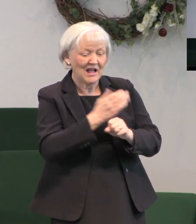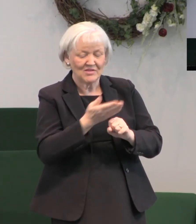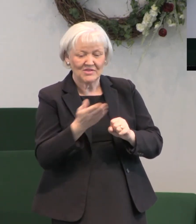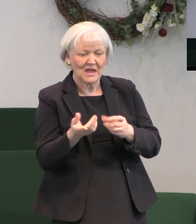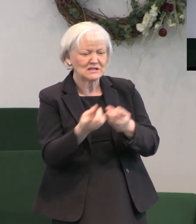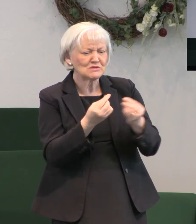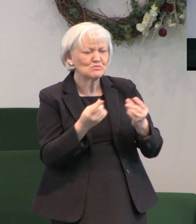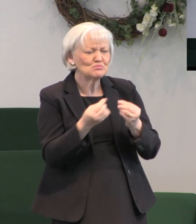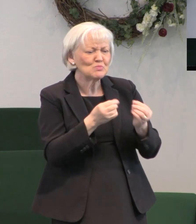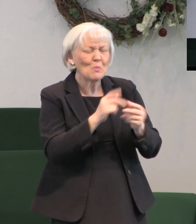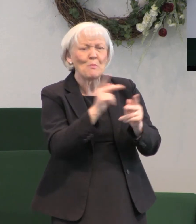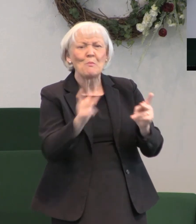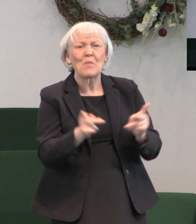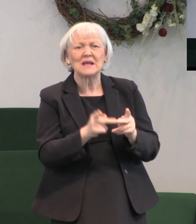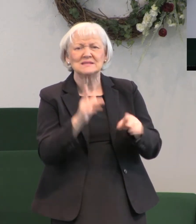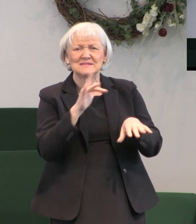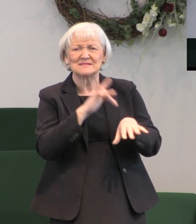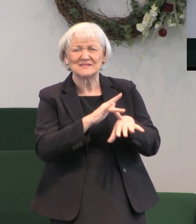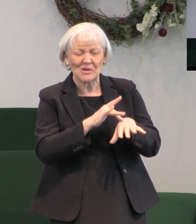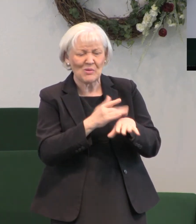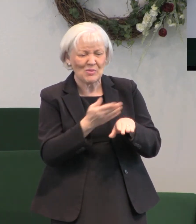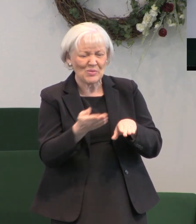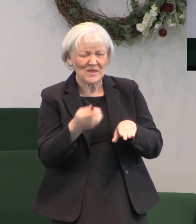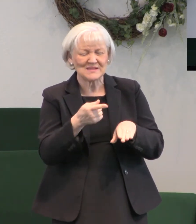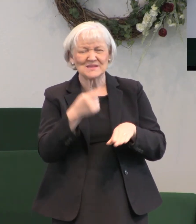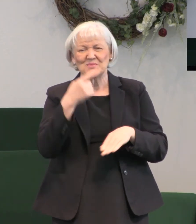places He would go and the things He would say.